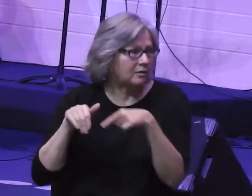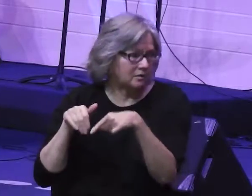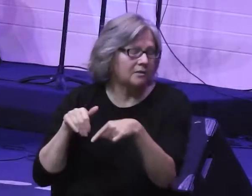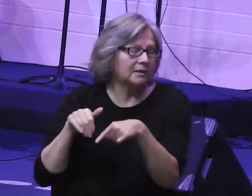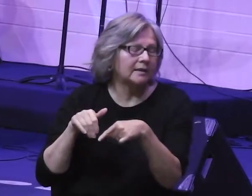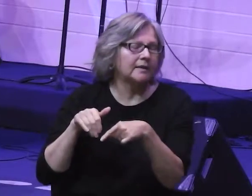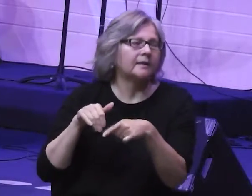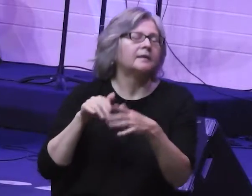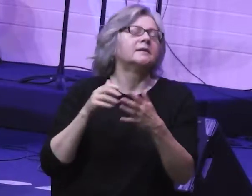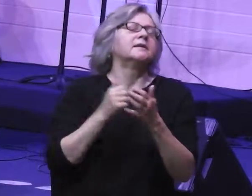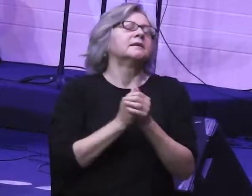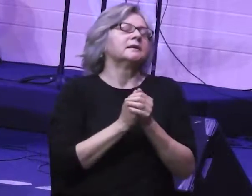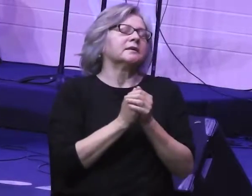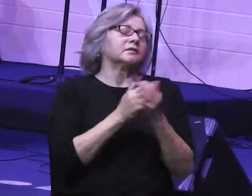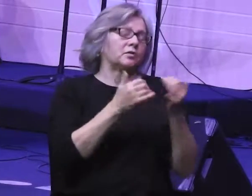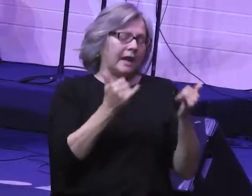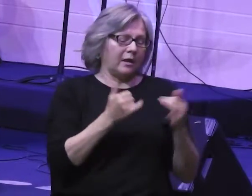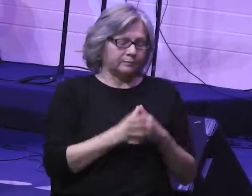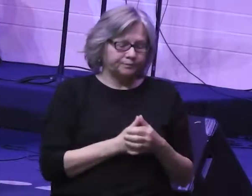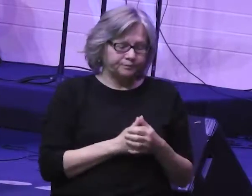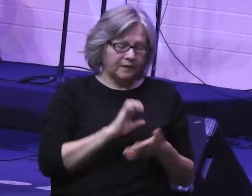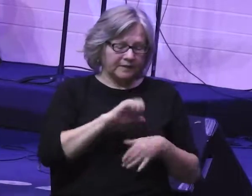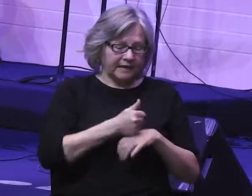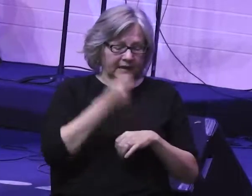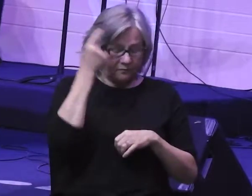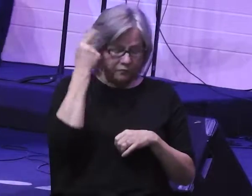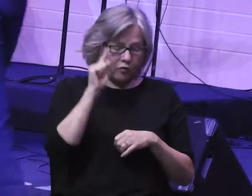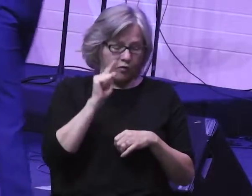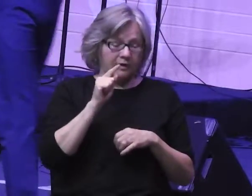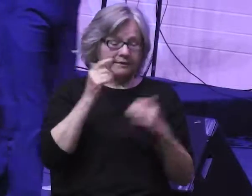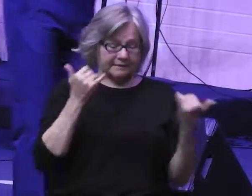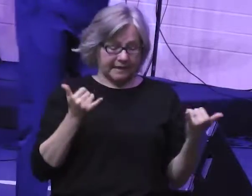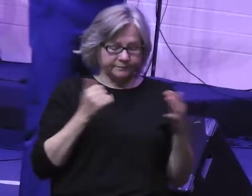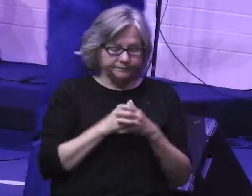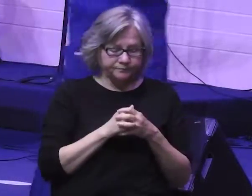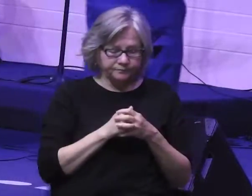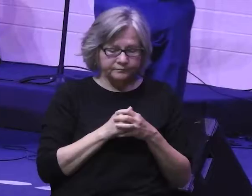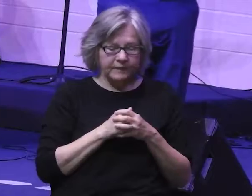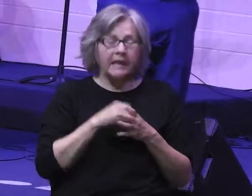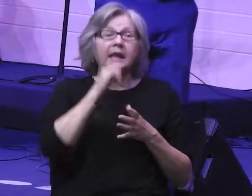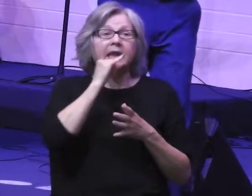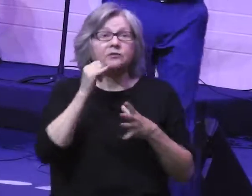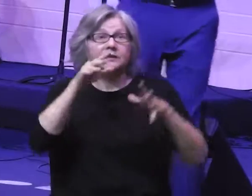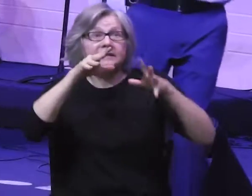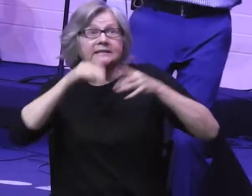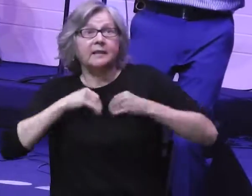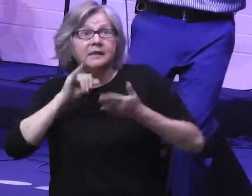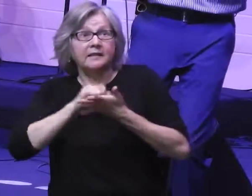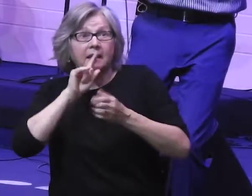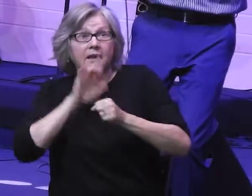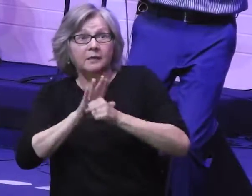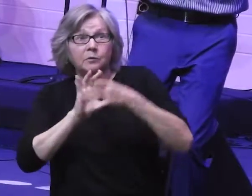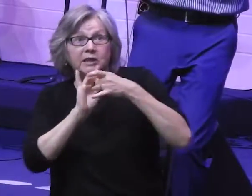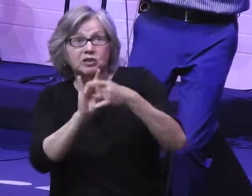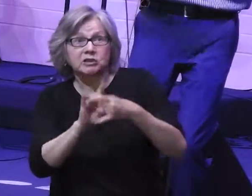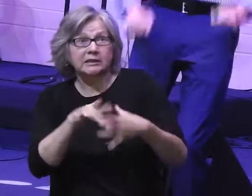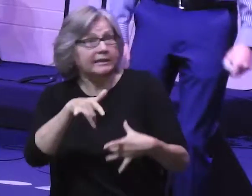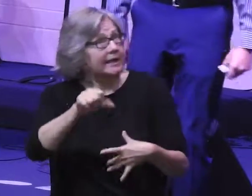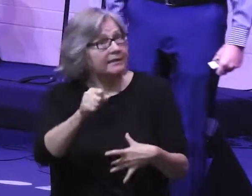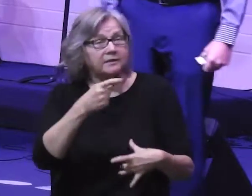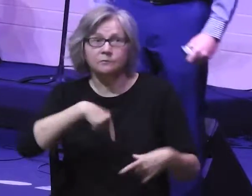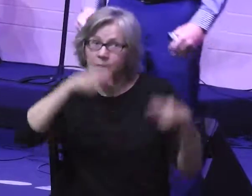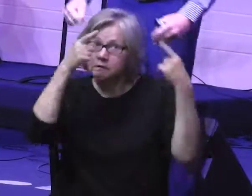setting for today's passage. Israel has just entered into this covenant relationship. They just said,